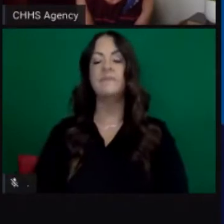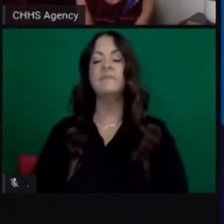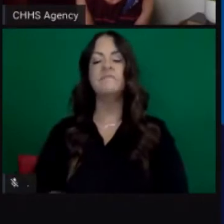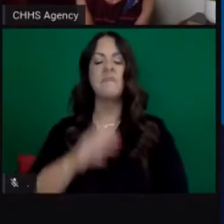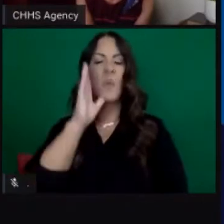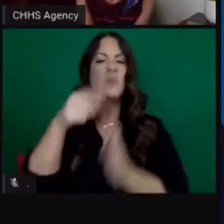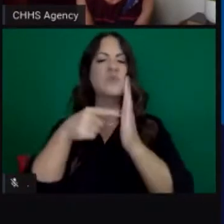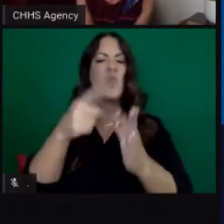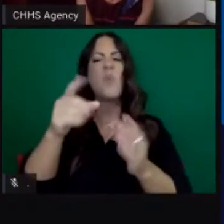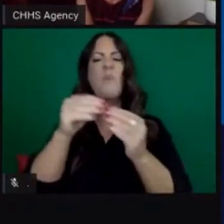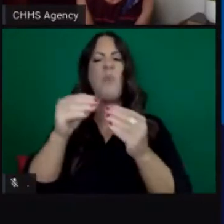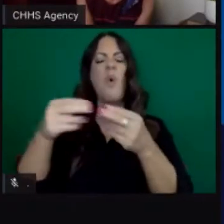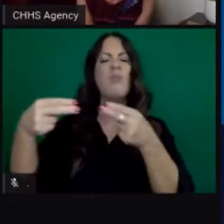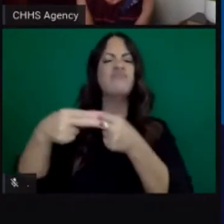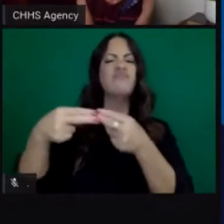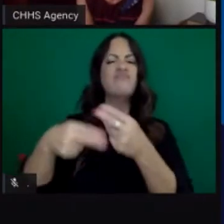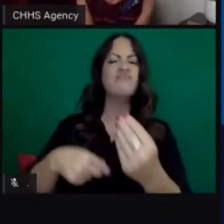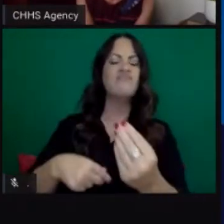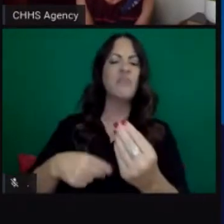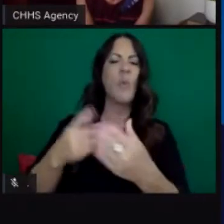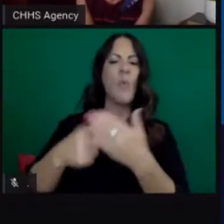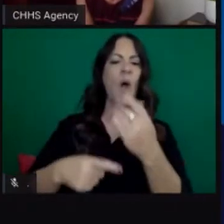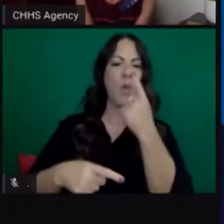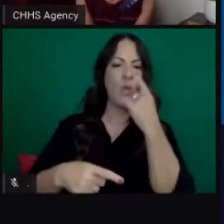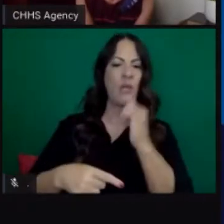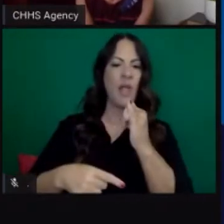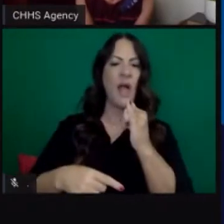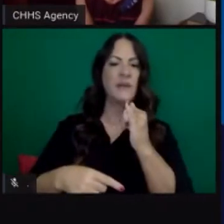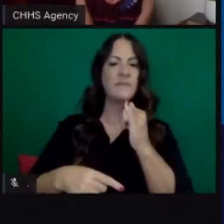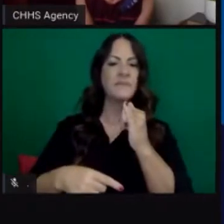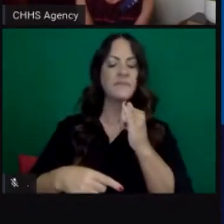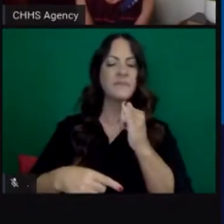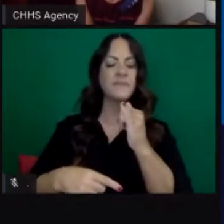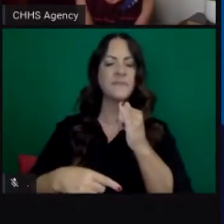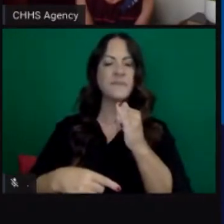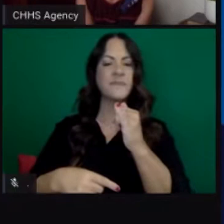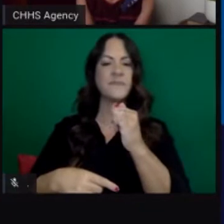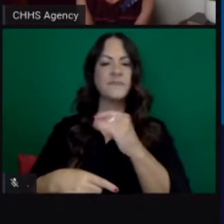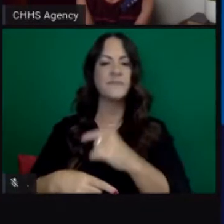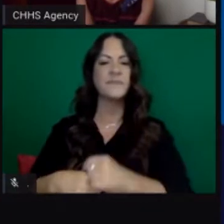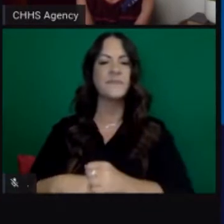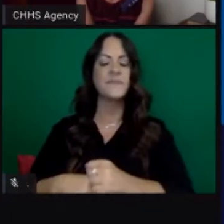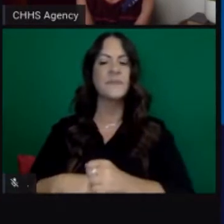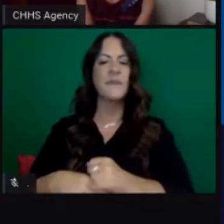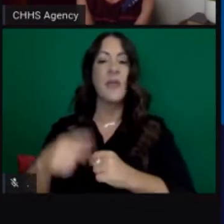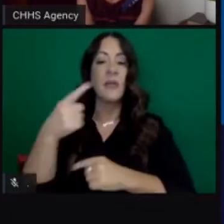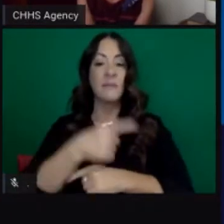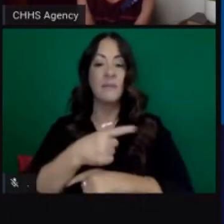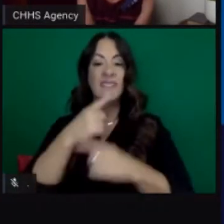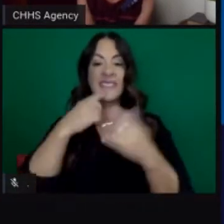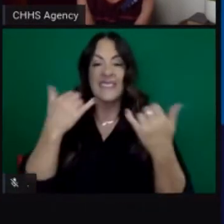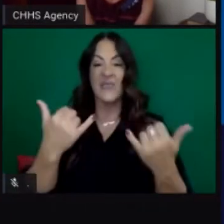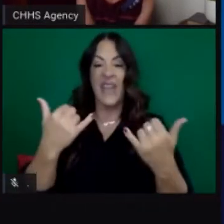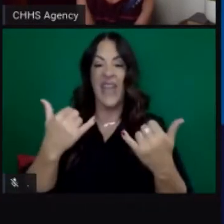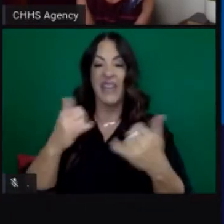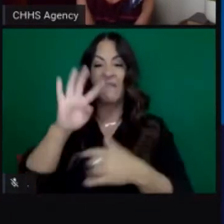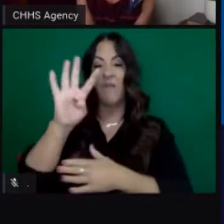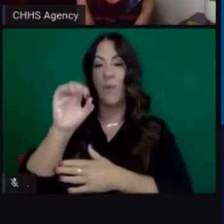slides forward what those trends are looking like. Our 14-day test positivity is 4.0%.